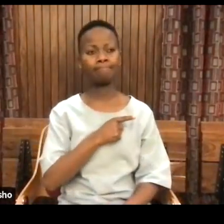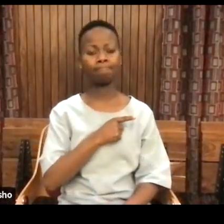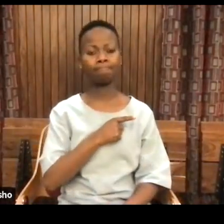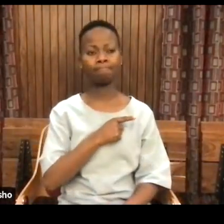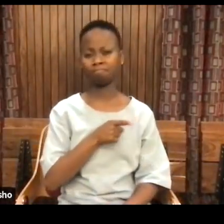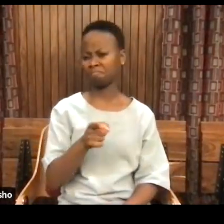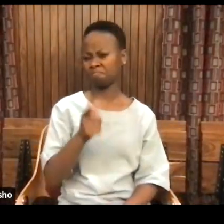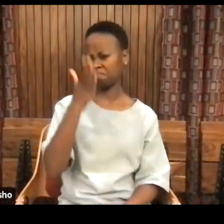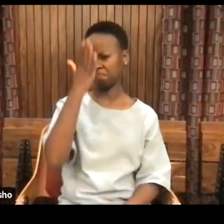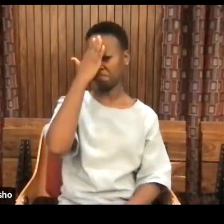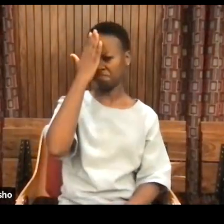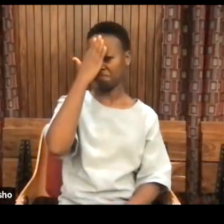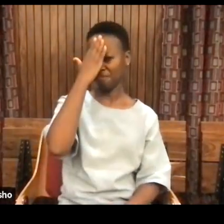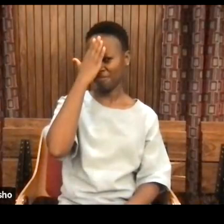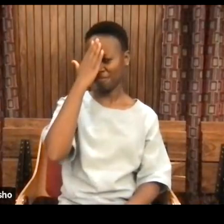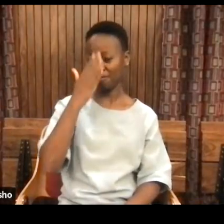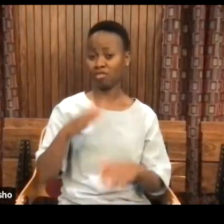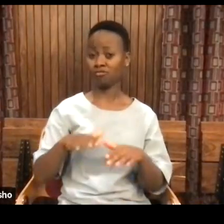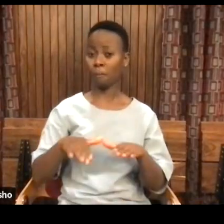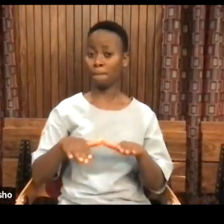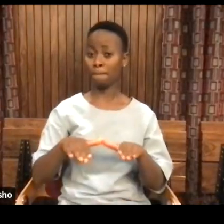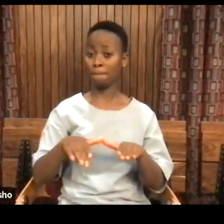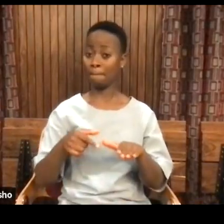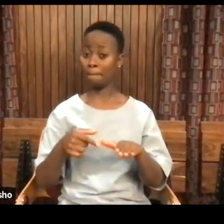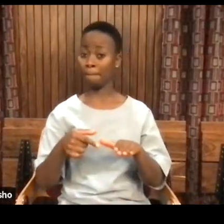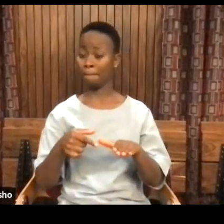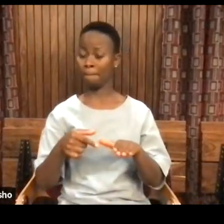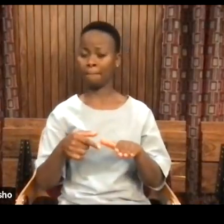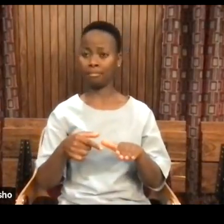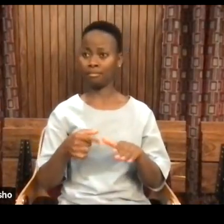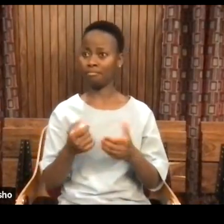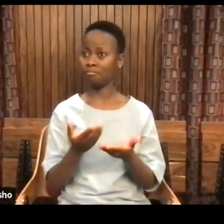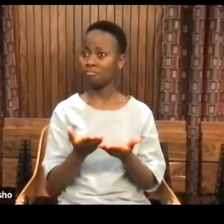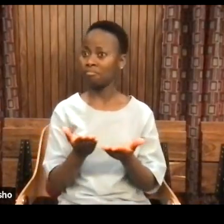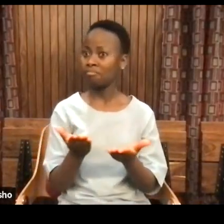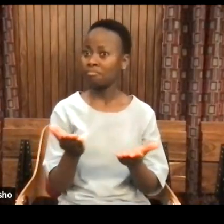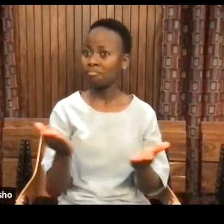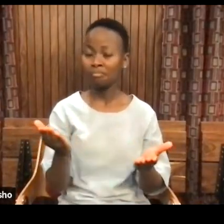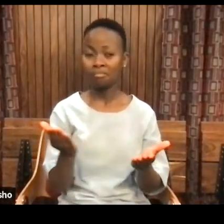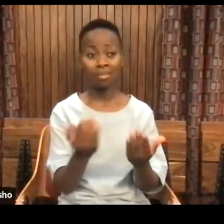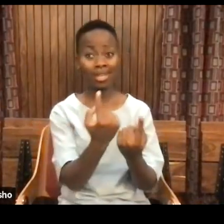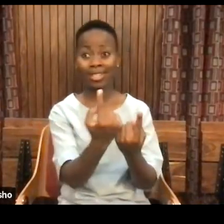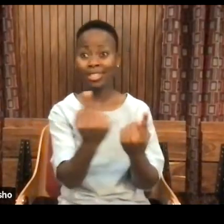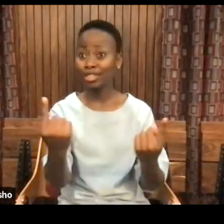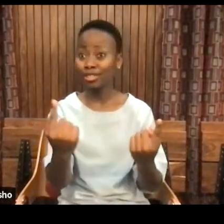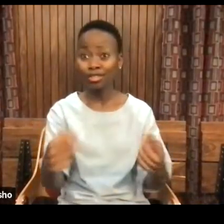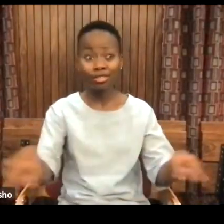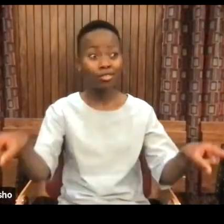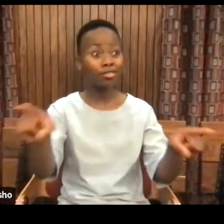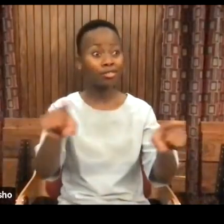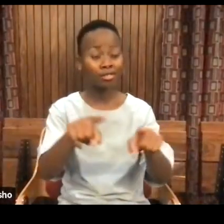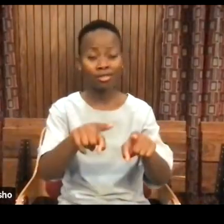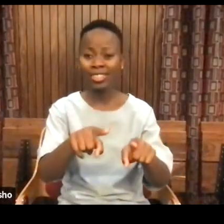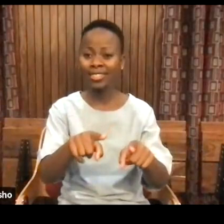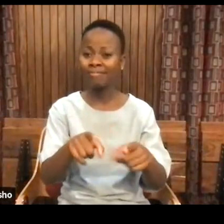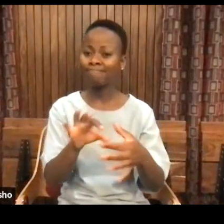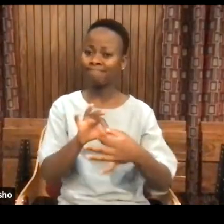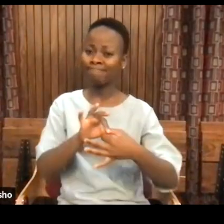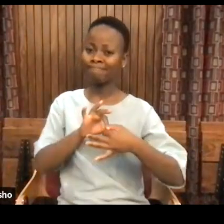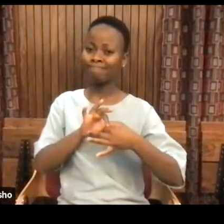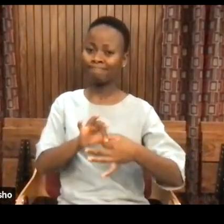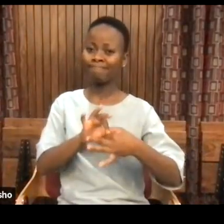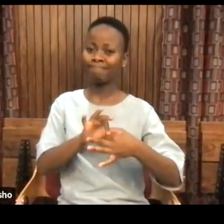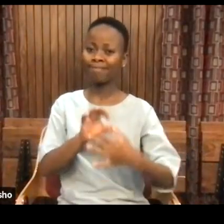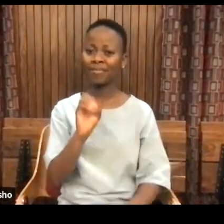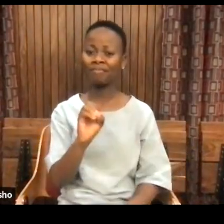we know, all of us, every one of us, is connected